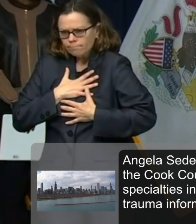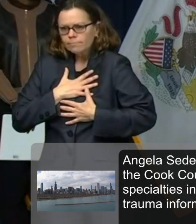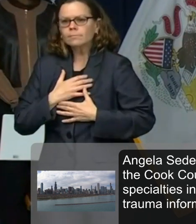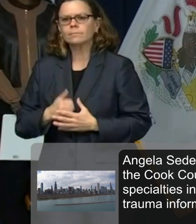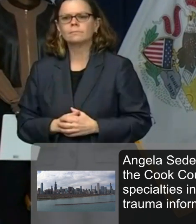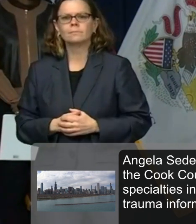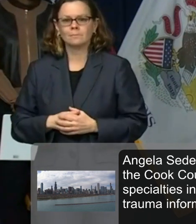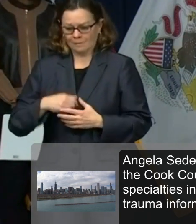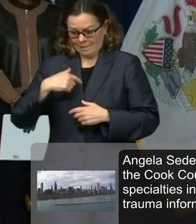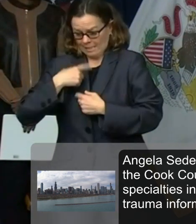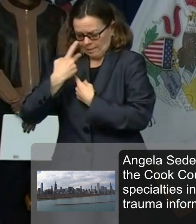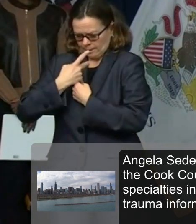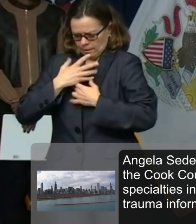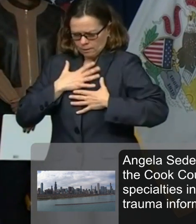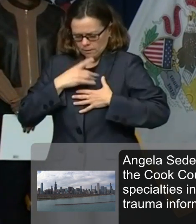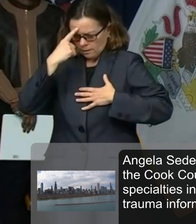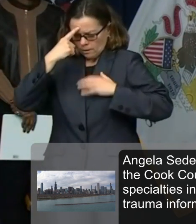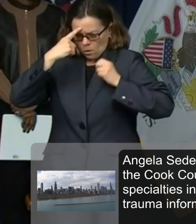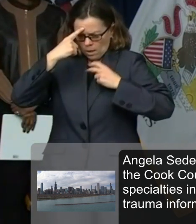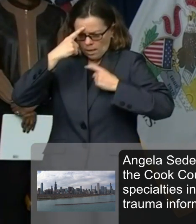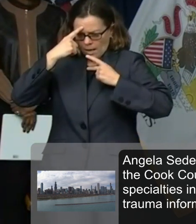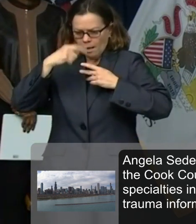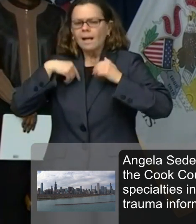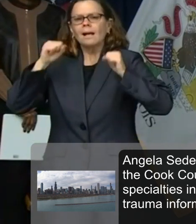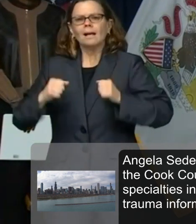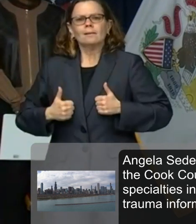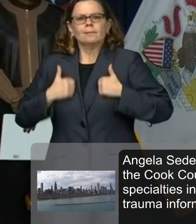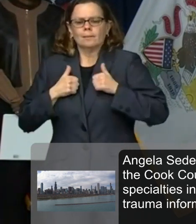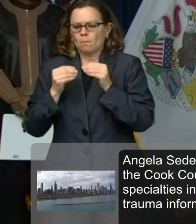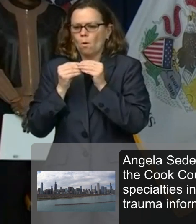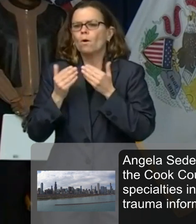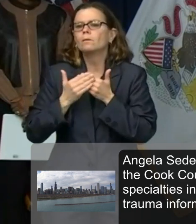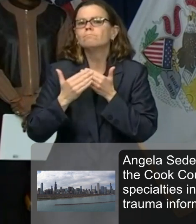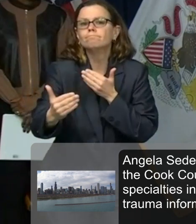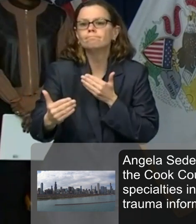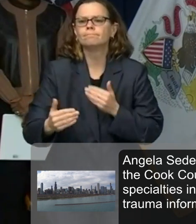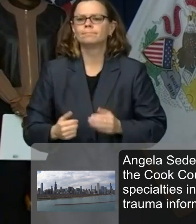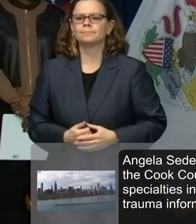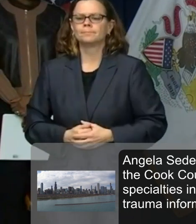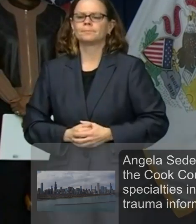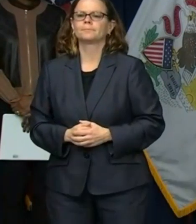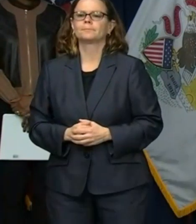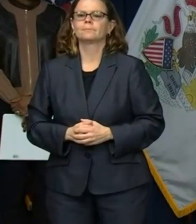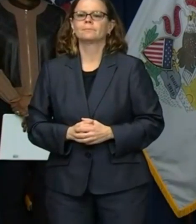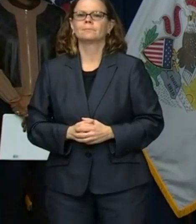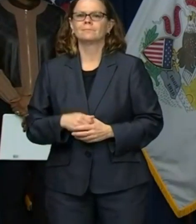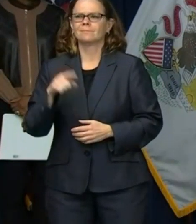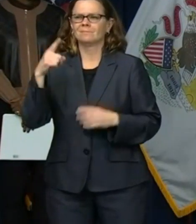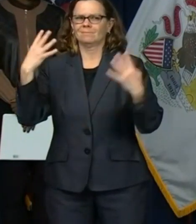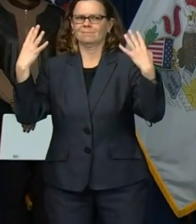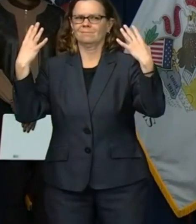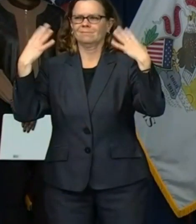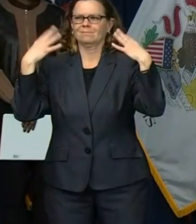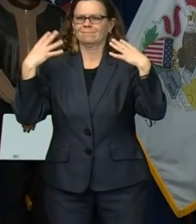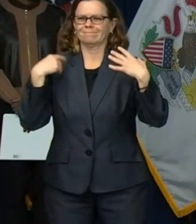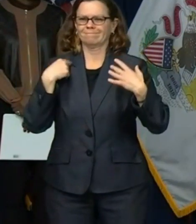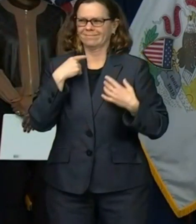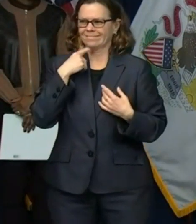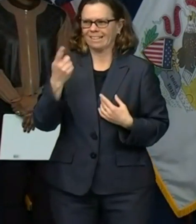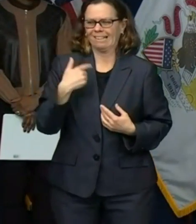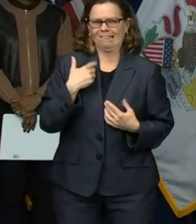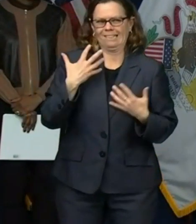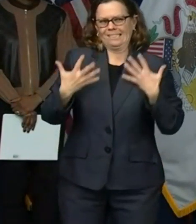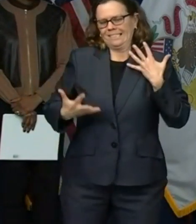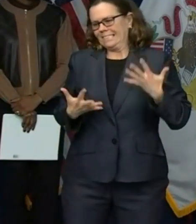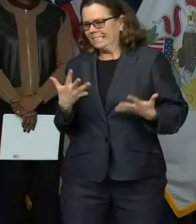we can all benefit from talking to someone during difficult times please use the talk lines that are